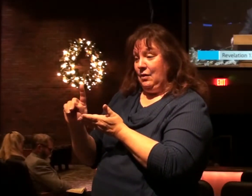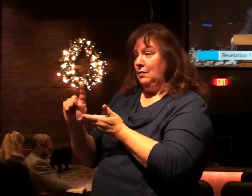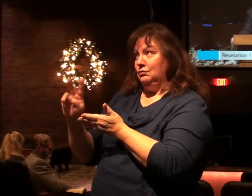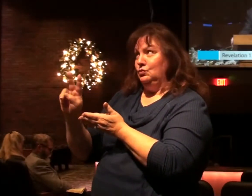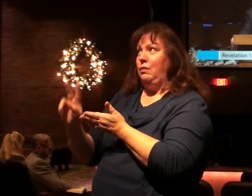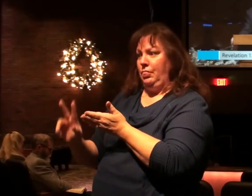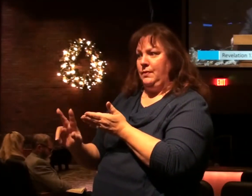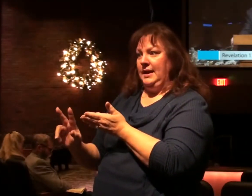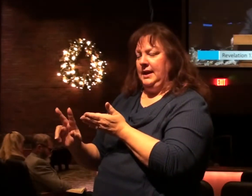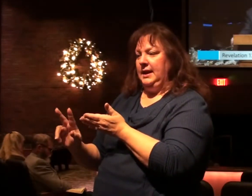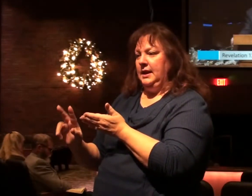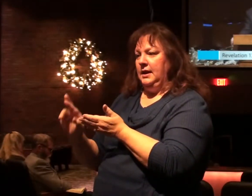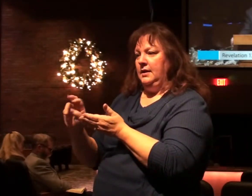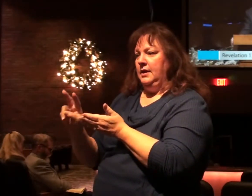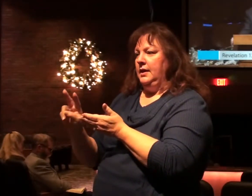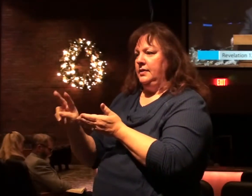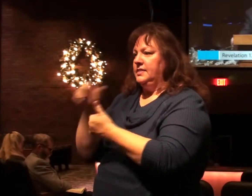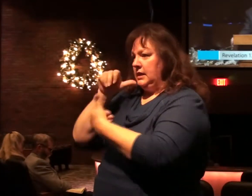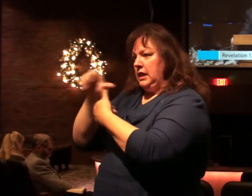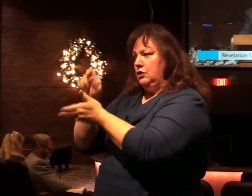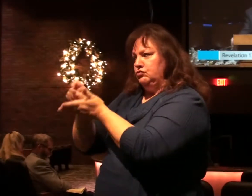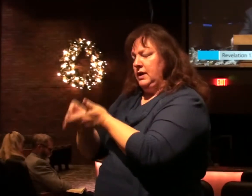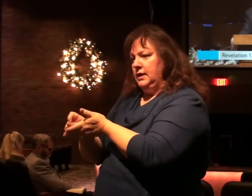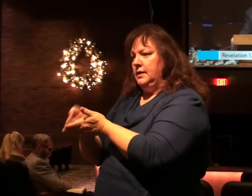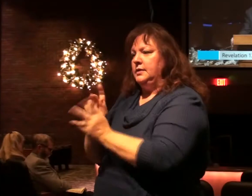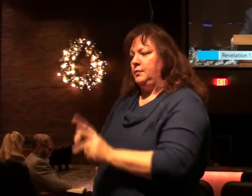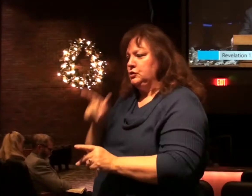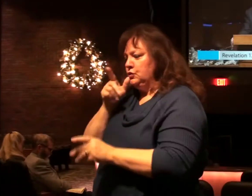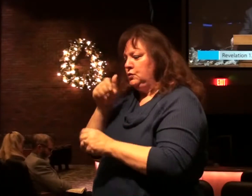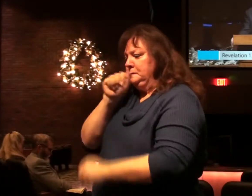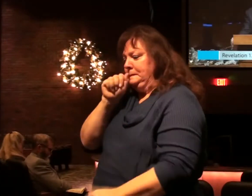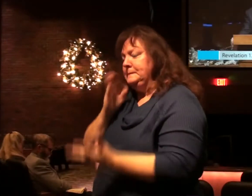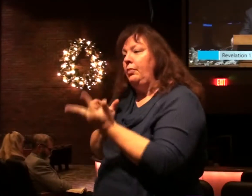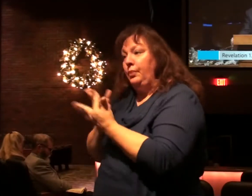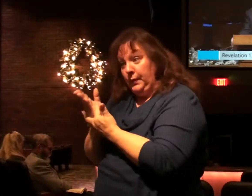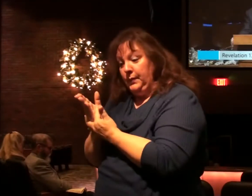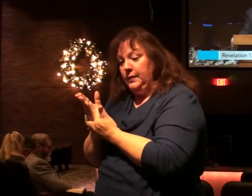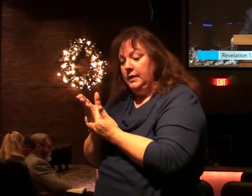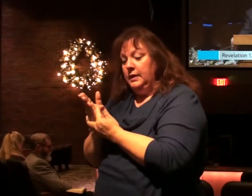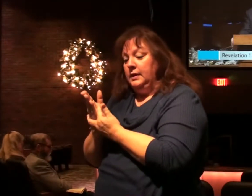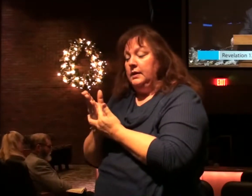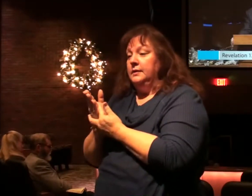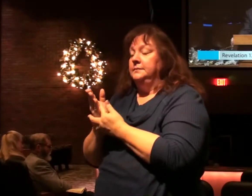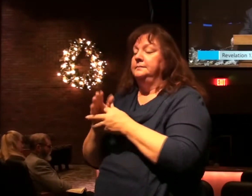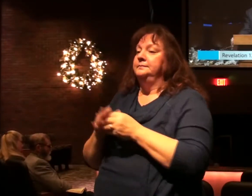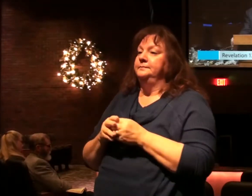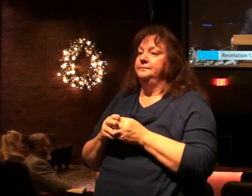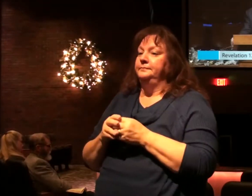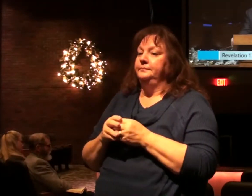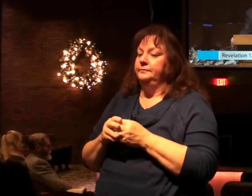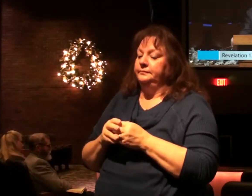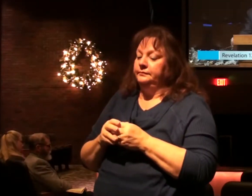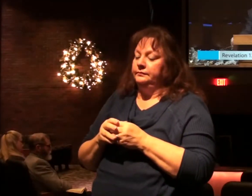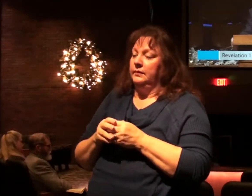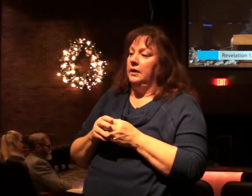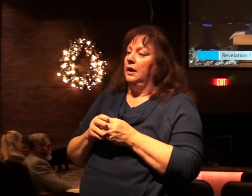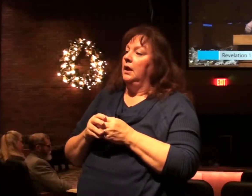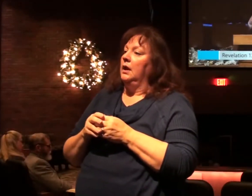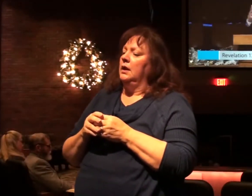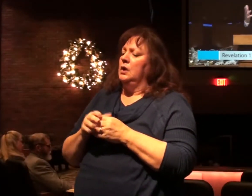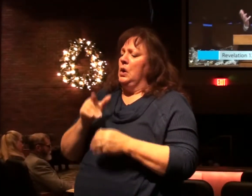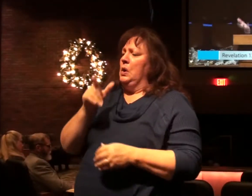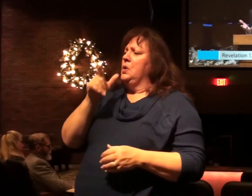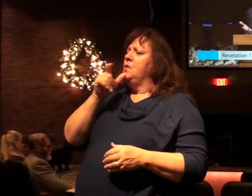2 and 3 of the book of Revelation. In 1 John 5 verses 4 and 5, who